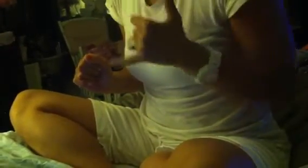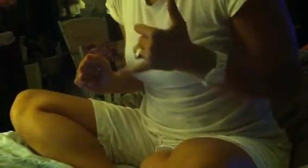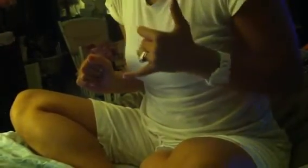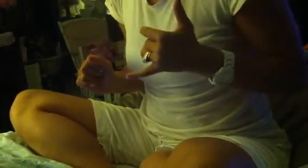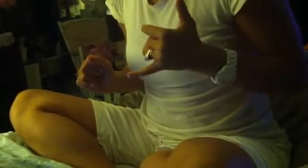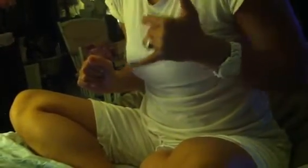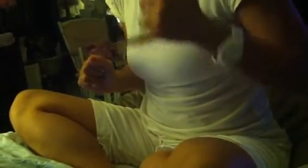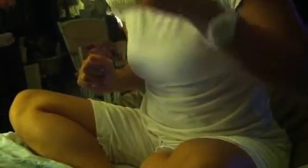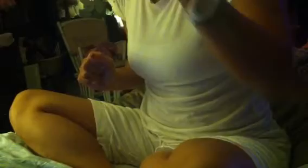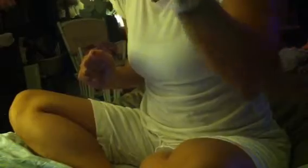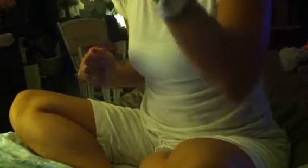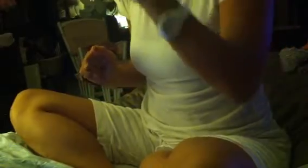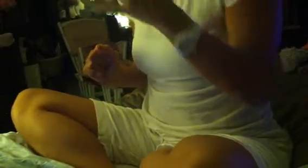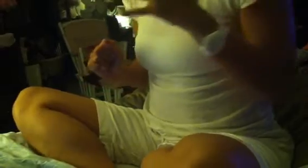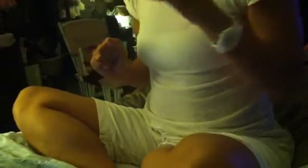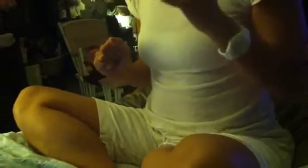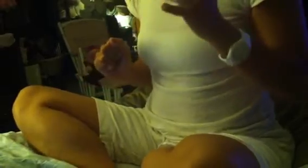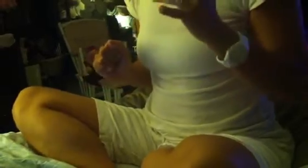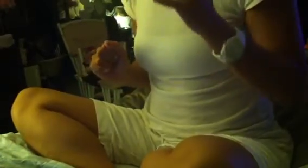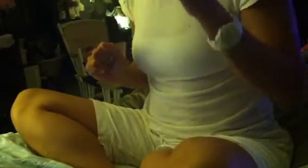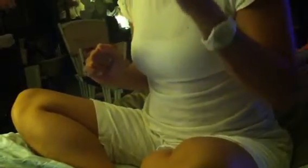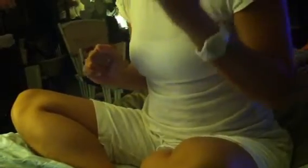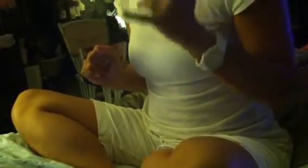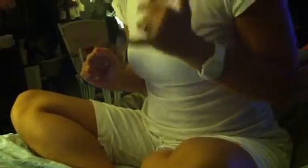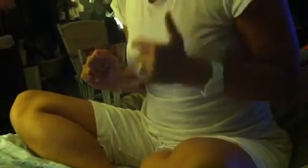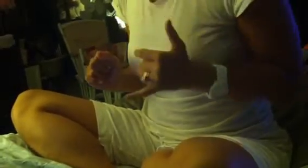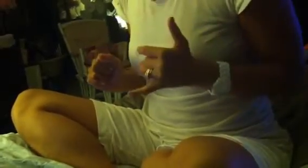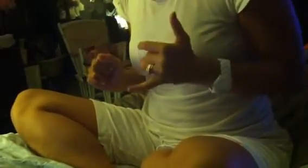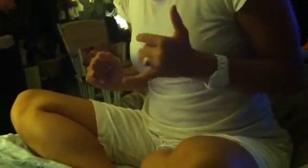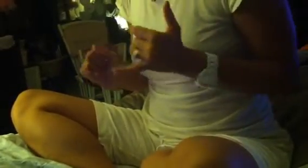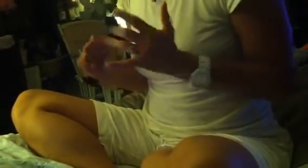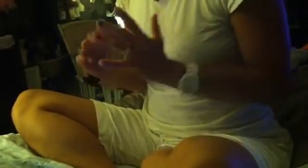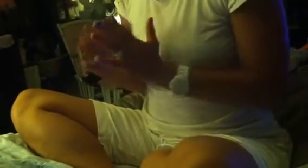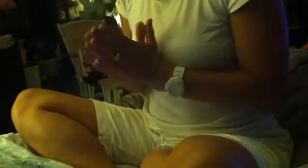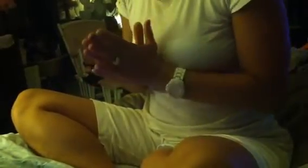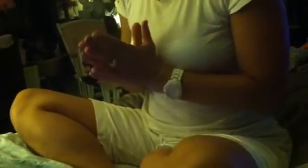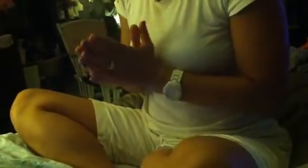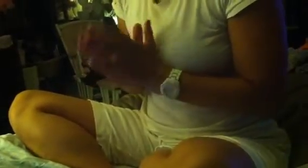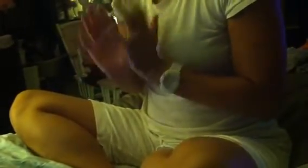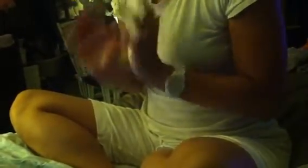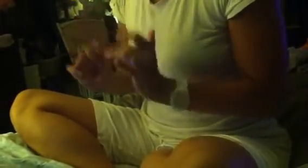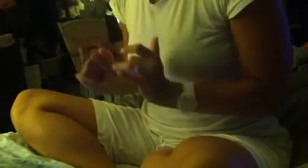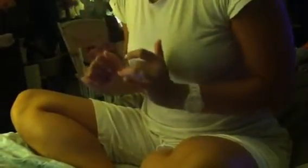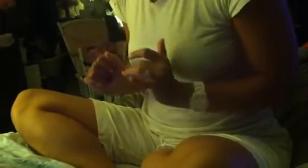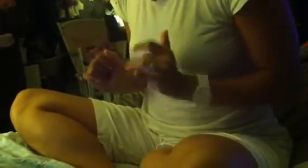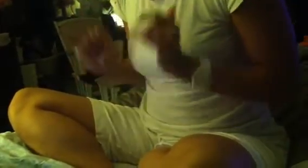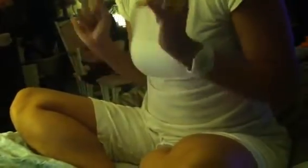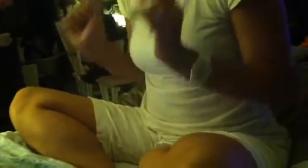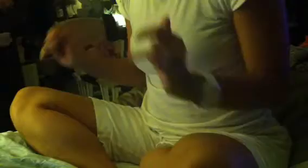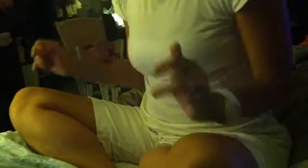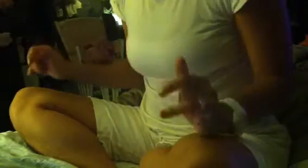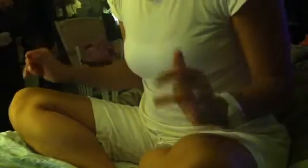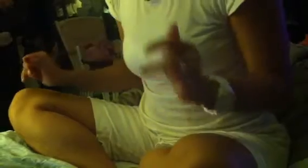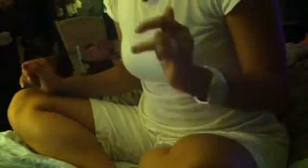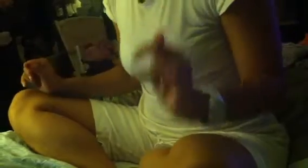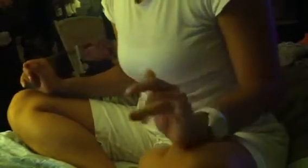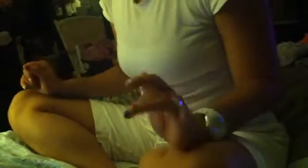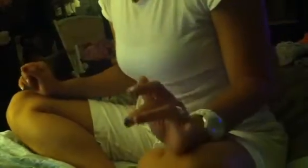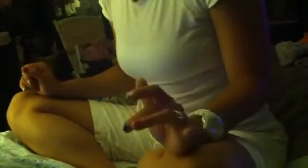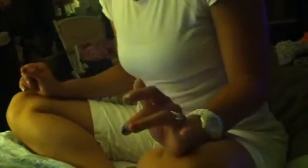side. How could I know that you would go, that you would run?